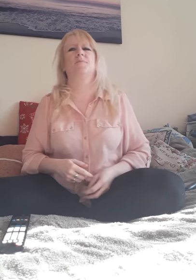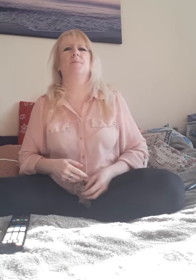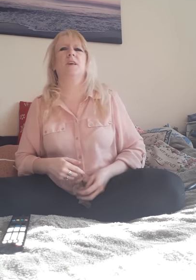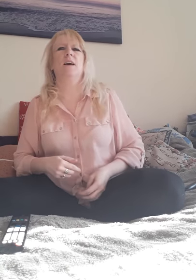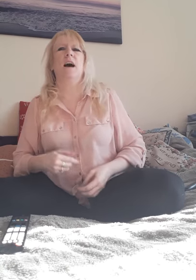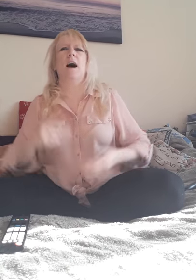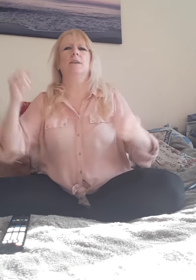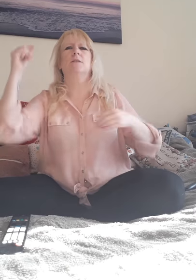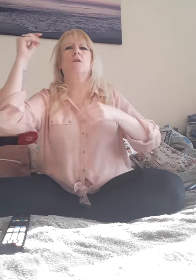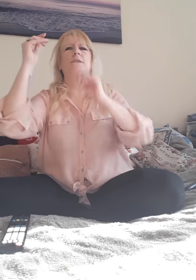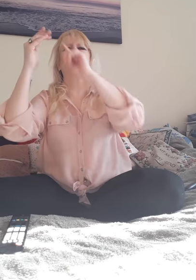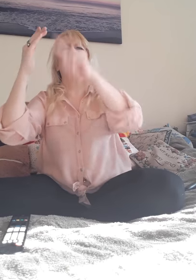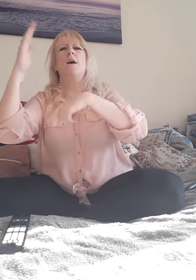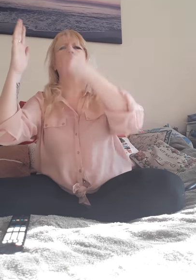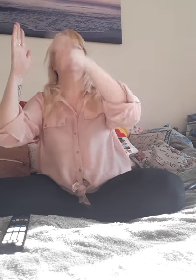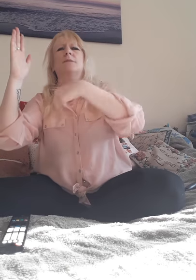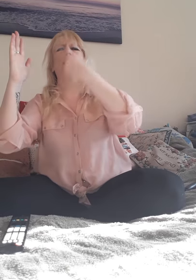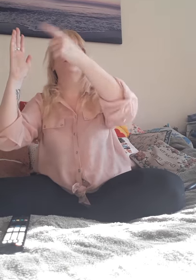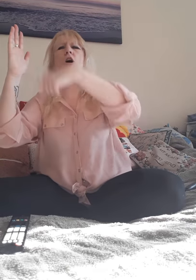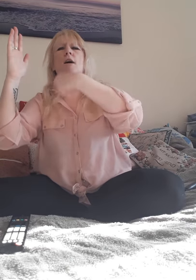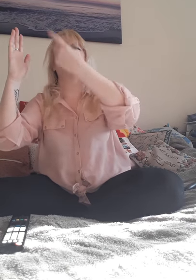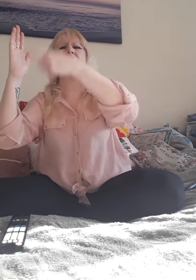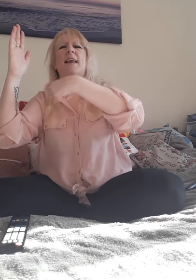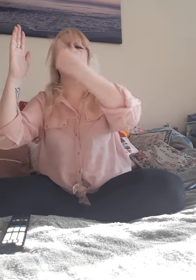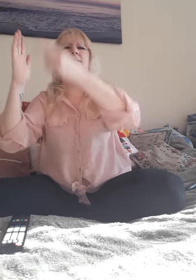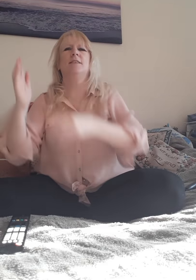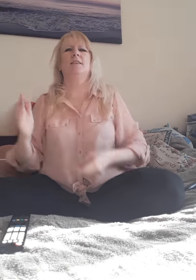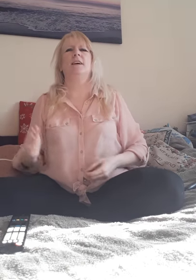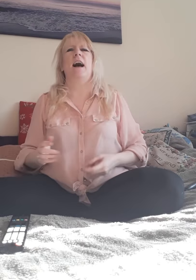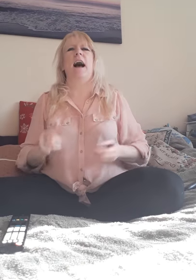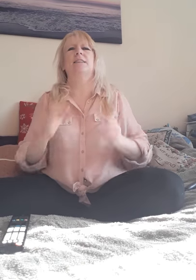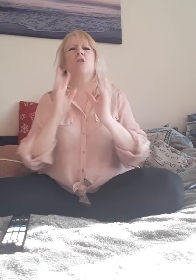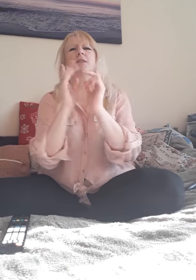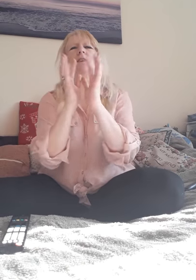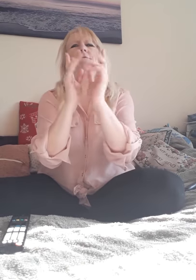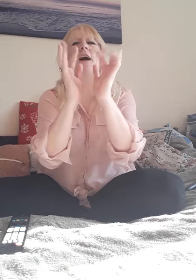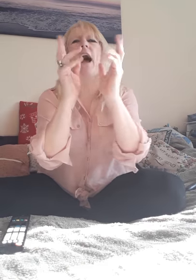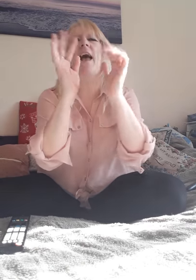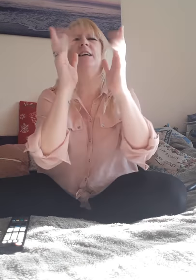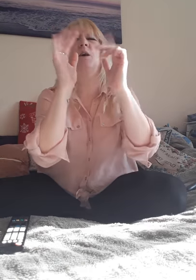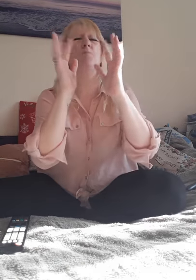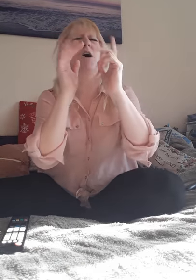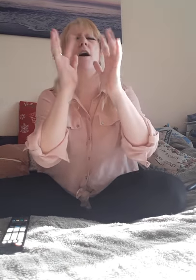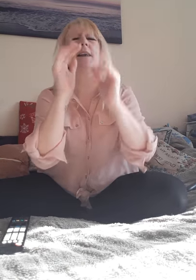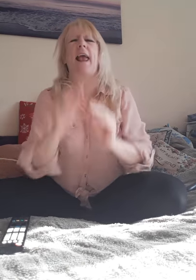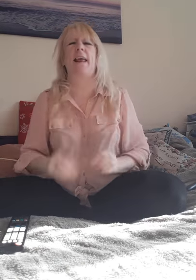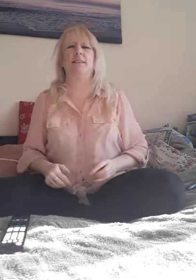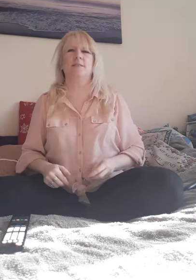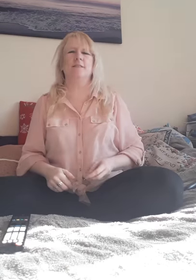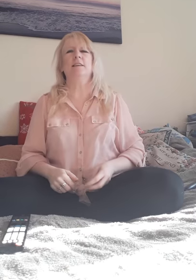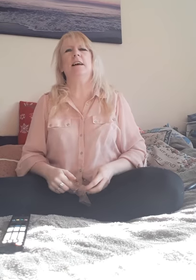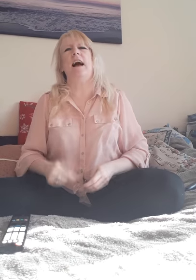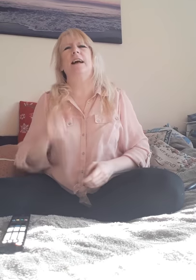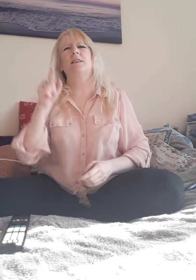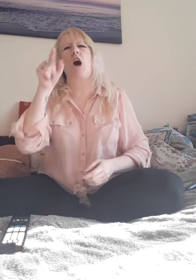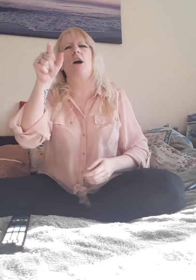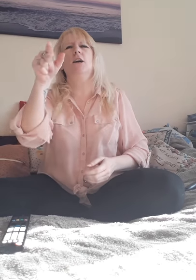As long as the wheels are riding, as long as the miles are riding, as long as your